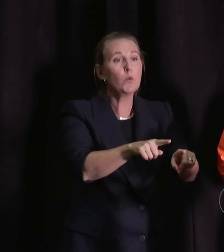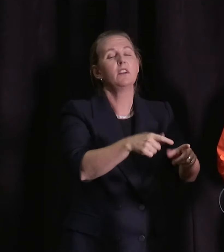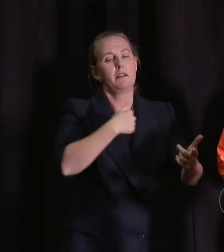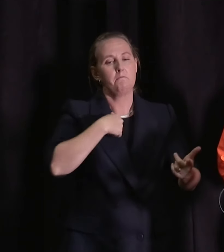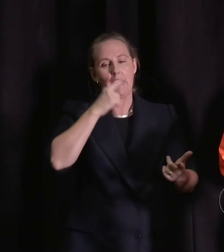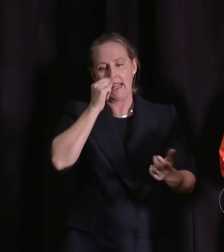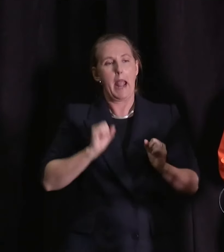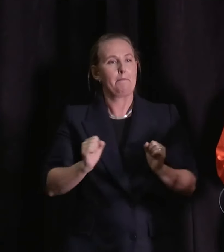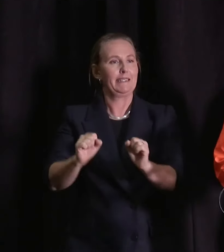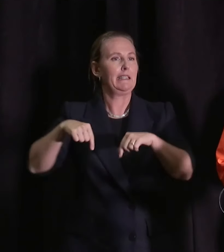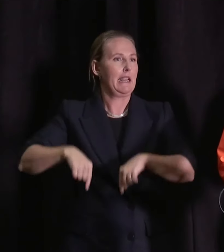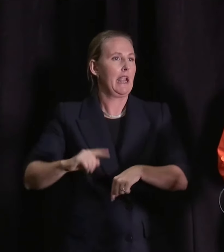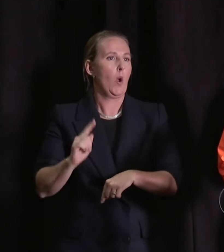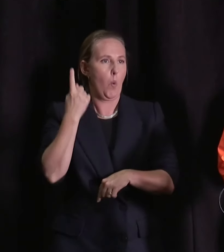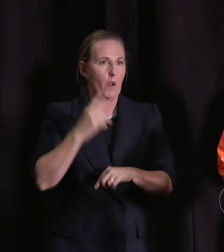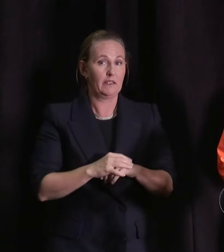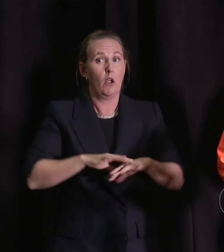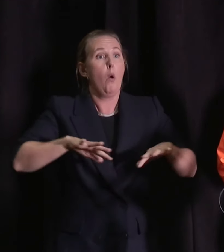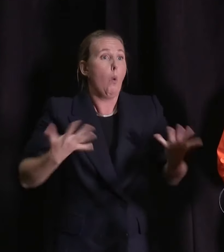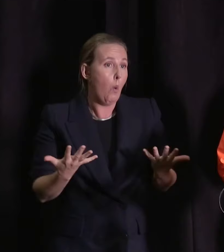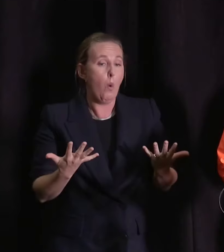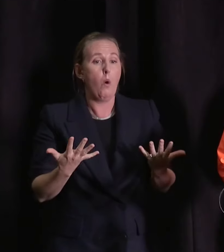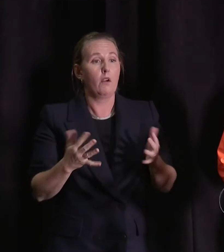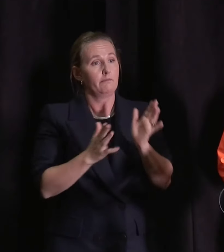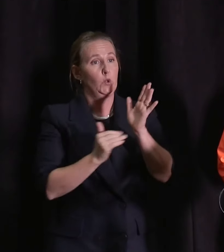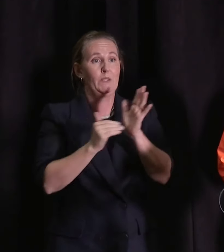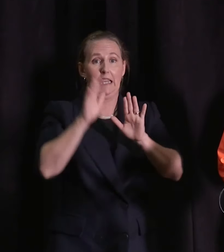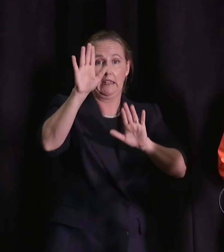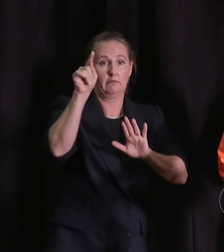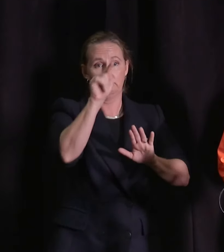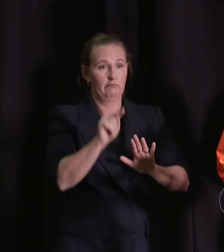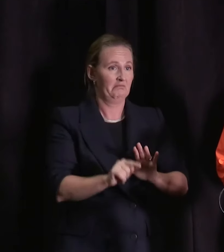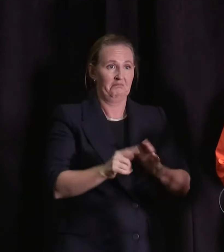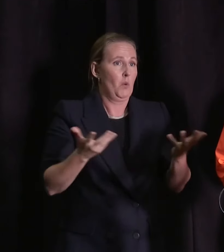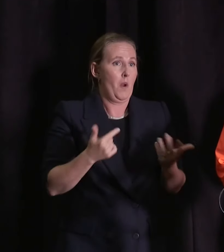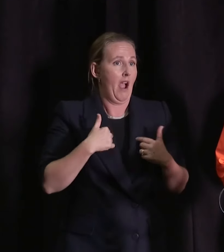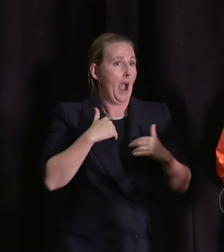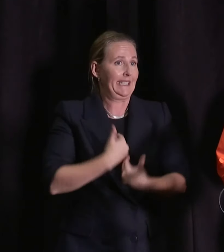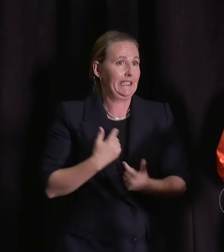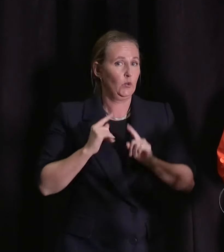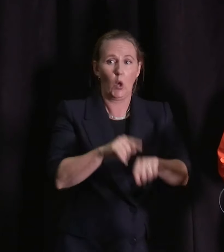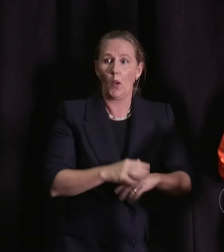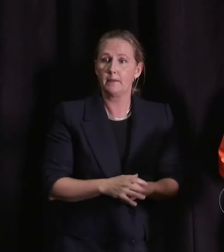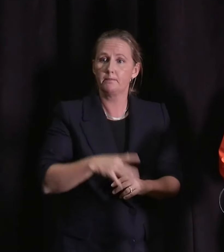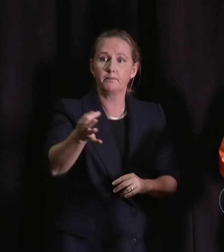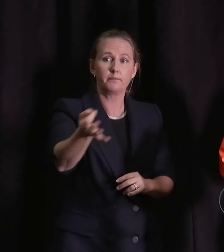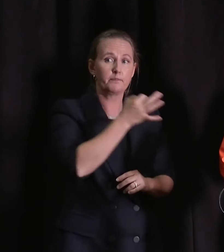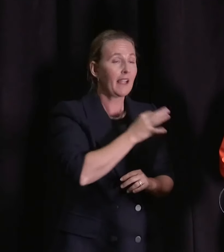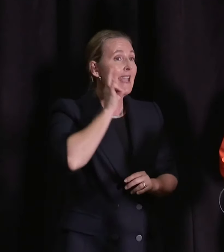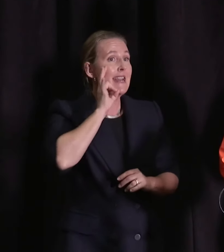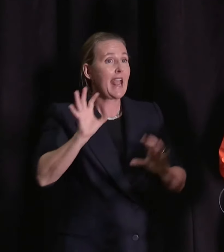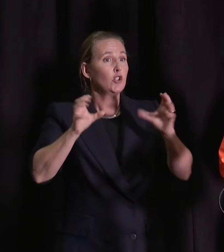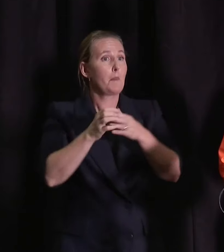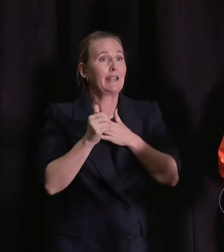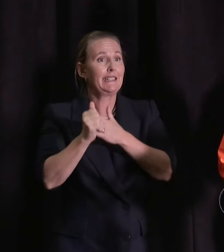able to do here in Auckland or potentially in other parts of the country, depending on where I end up. Look, what do we just allow for MPs to